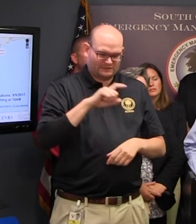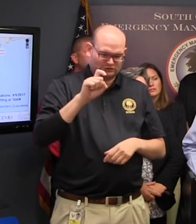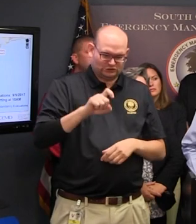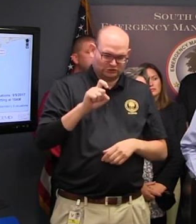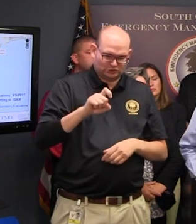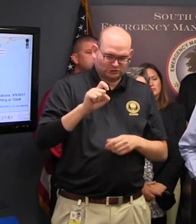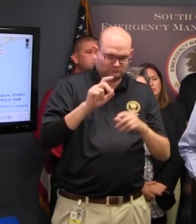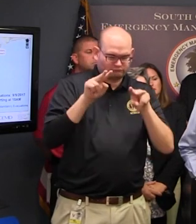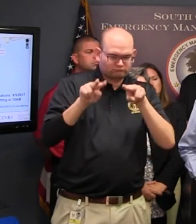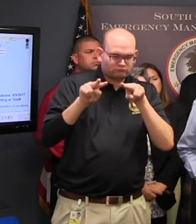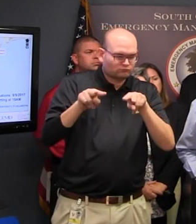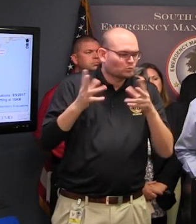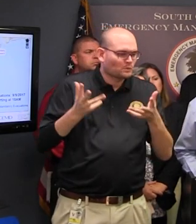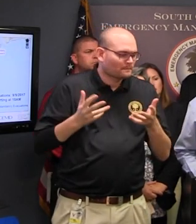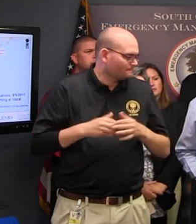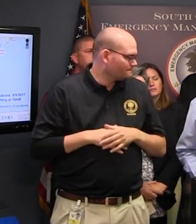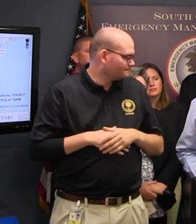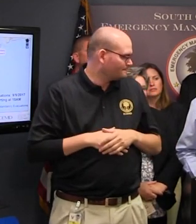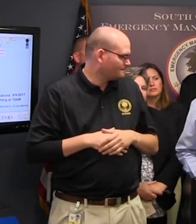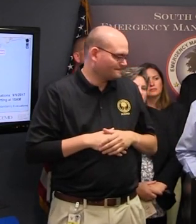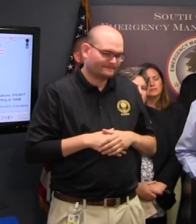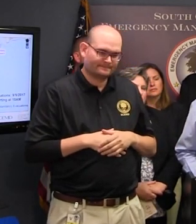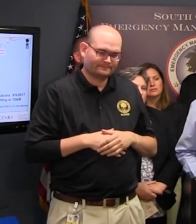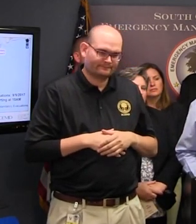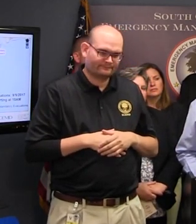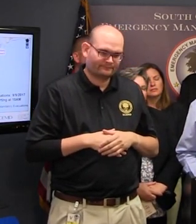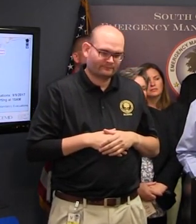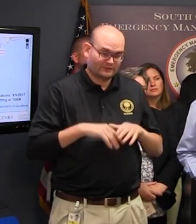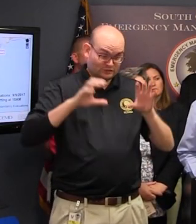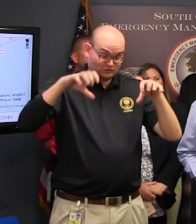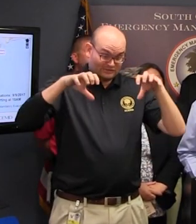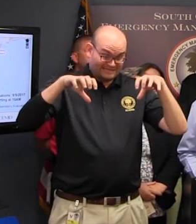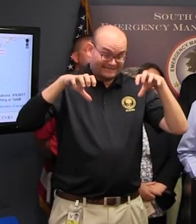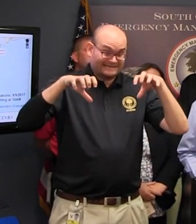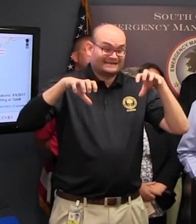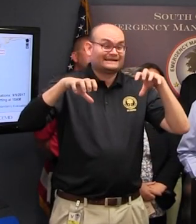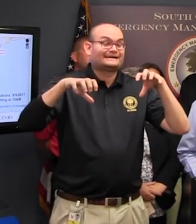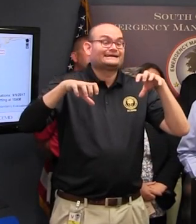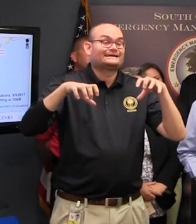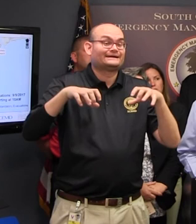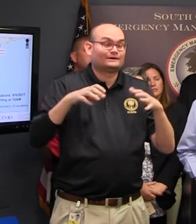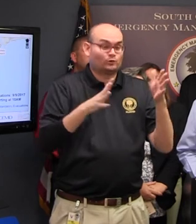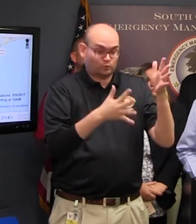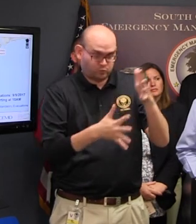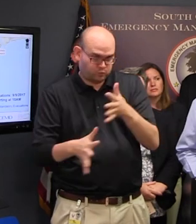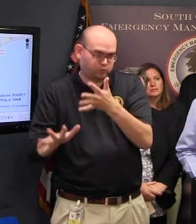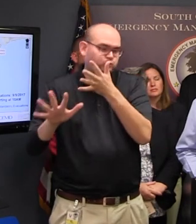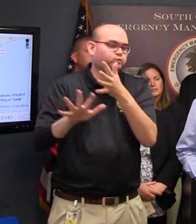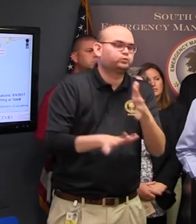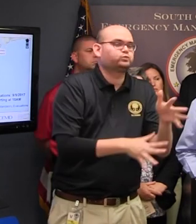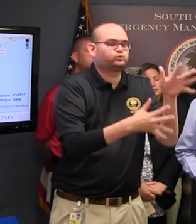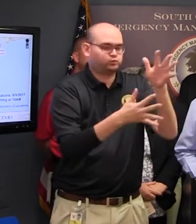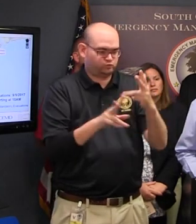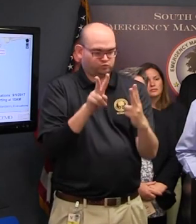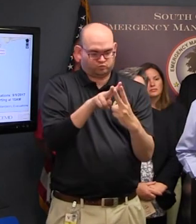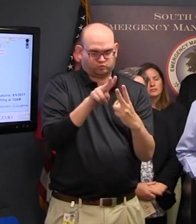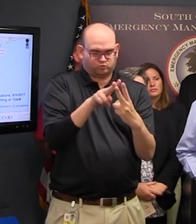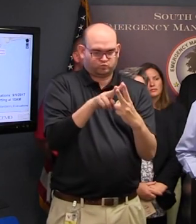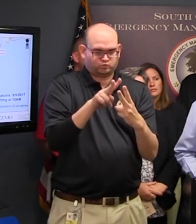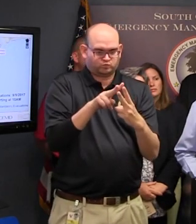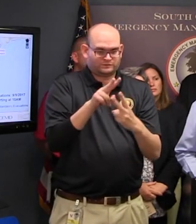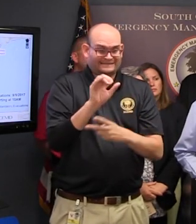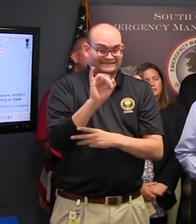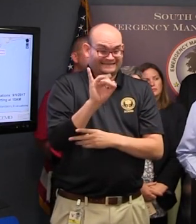the water That is from the rain And also the wind The wind will probably be the main thing If the hurricane stays